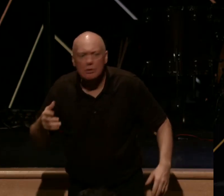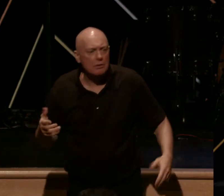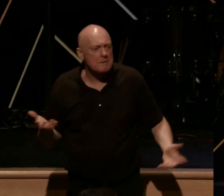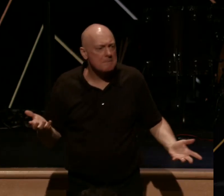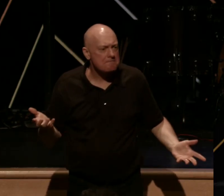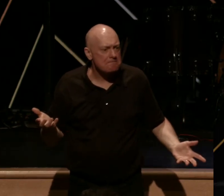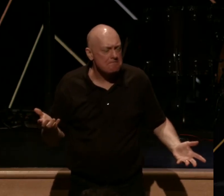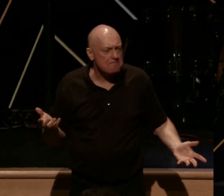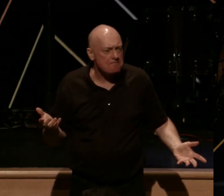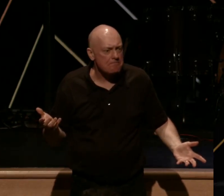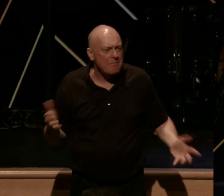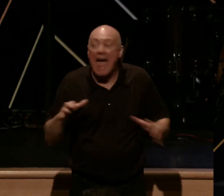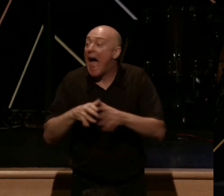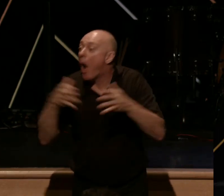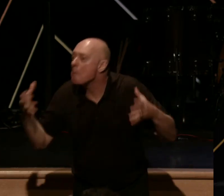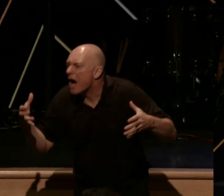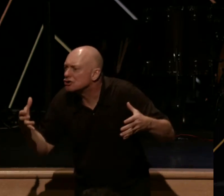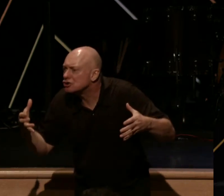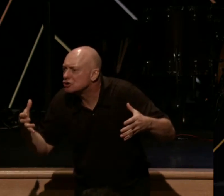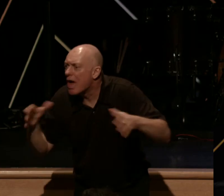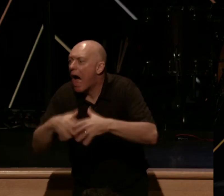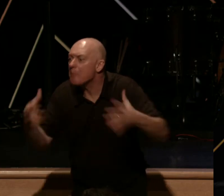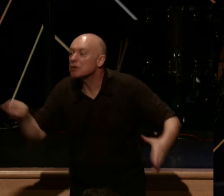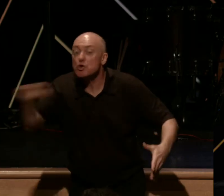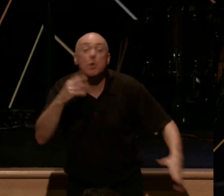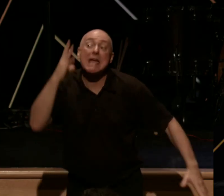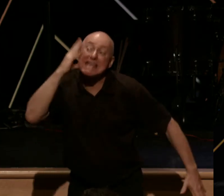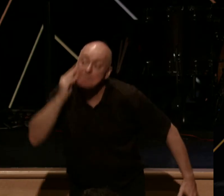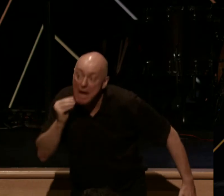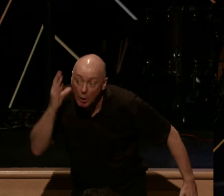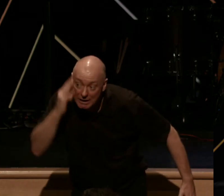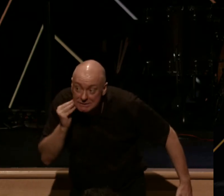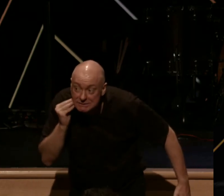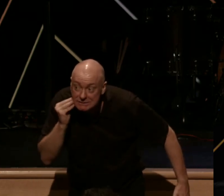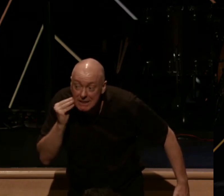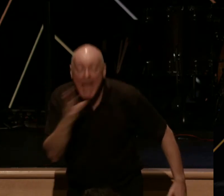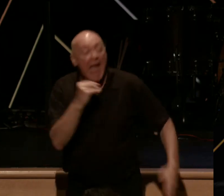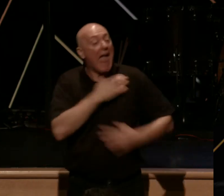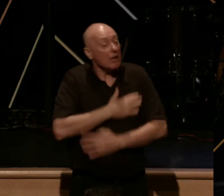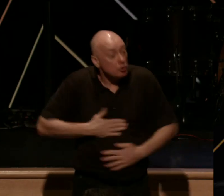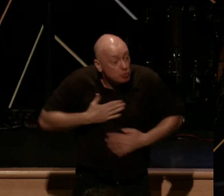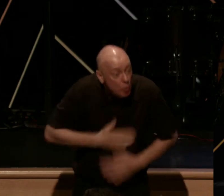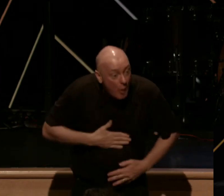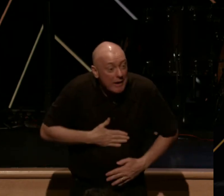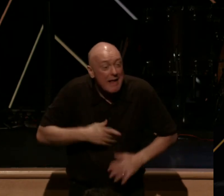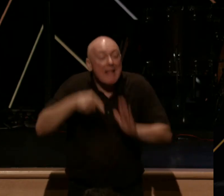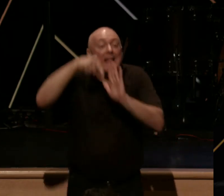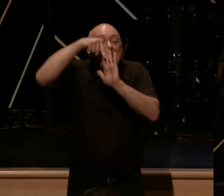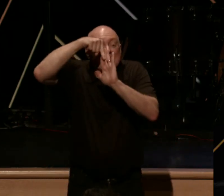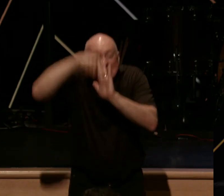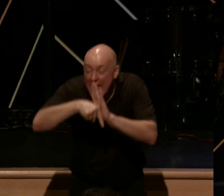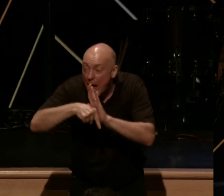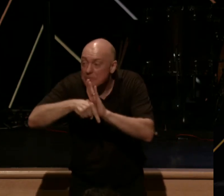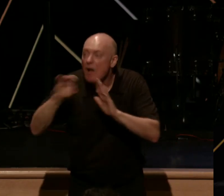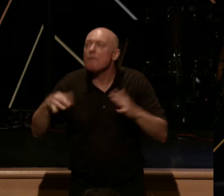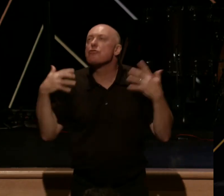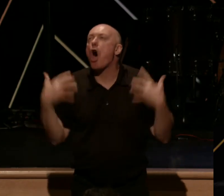How much are you actually experiencing and enjoying the depths of the awesome love